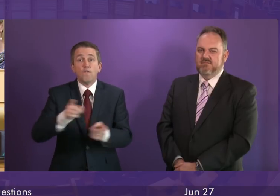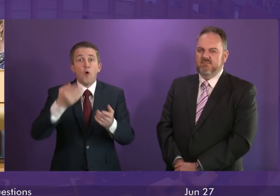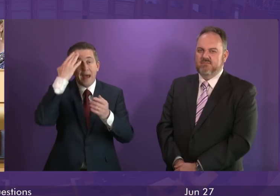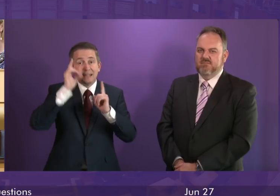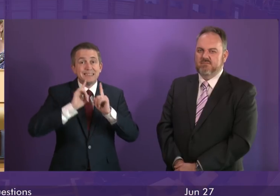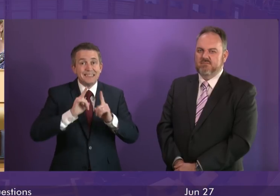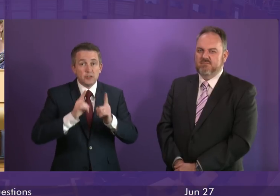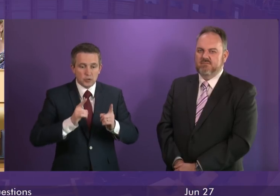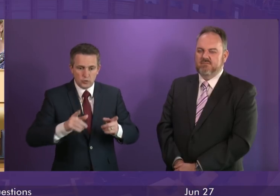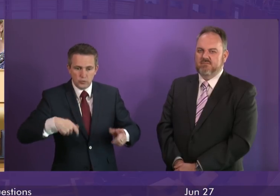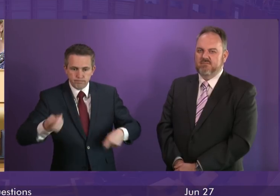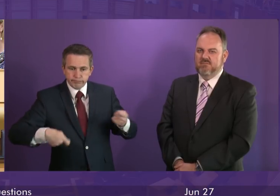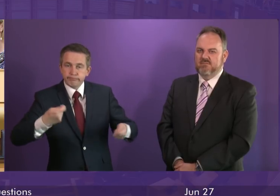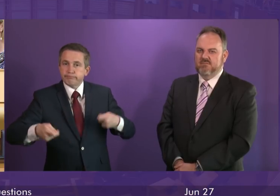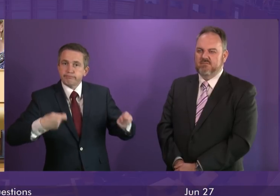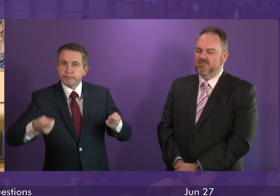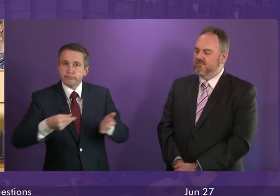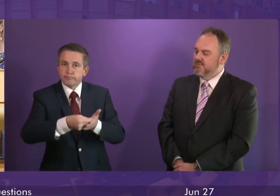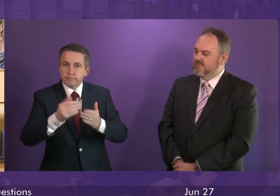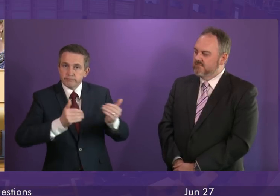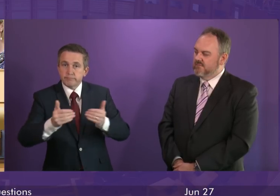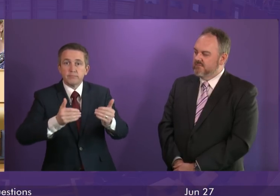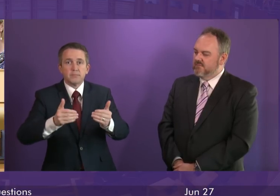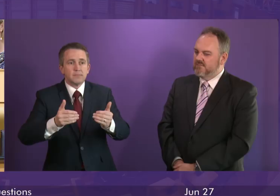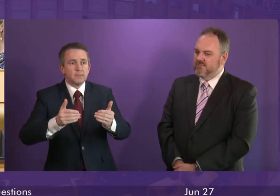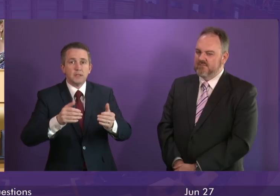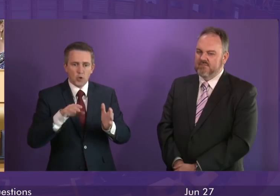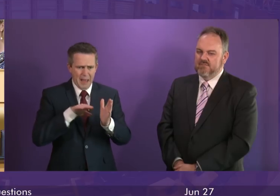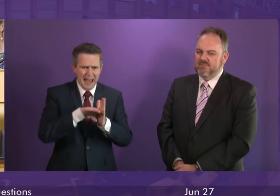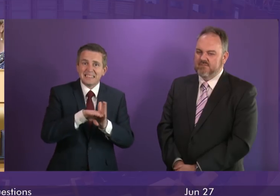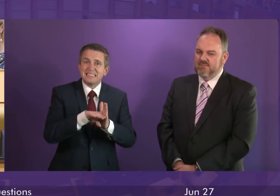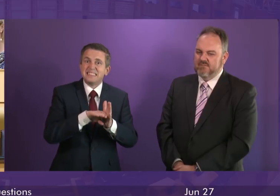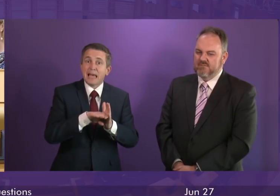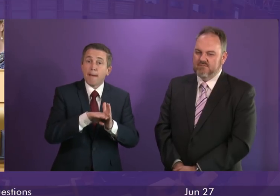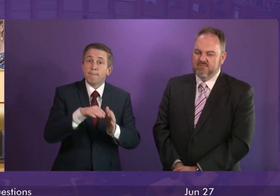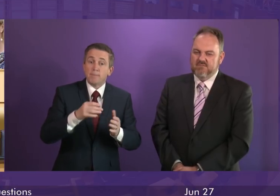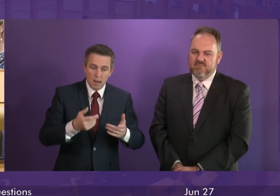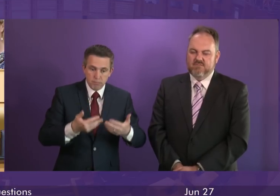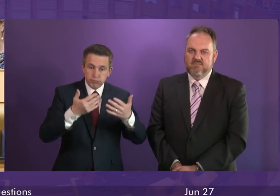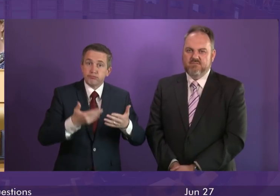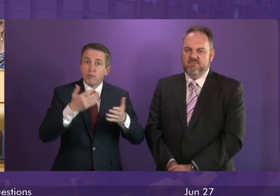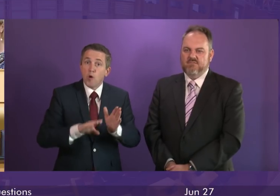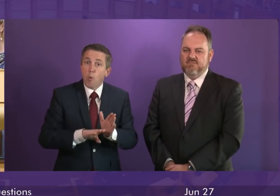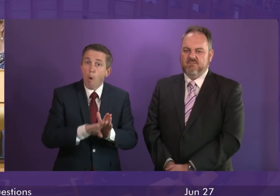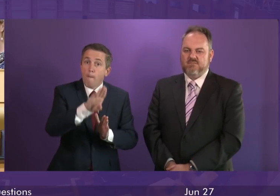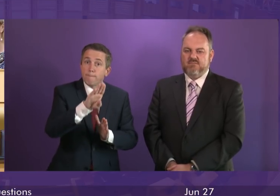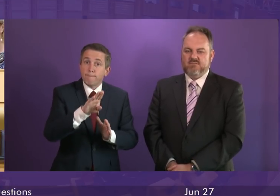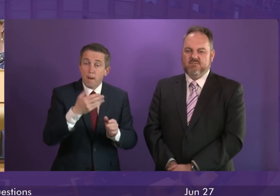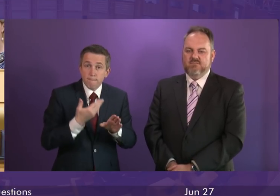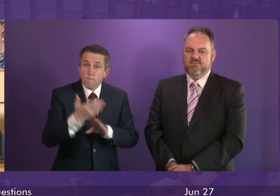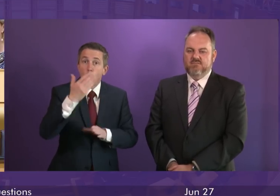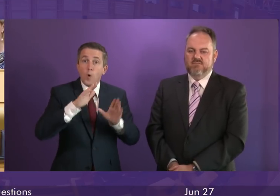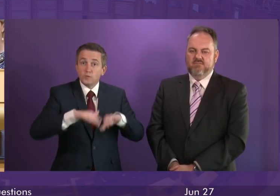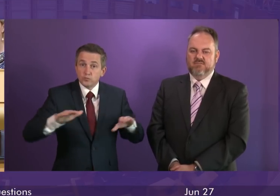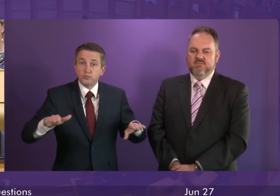in our schools, which is probably why we've got rising exam passes in our schools. We've got a record number of young people going into